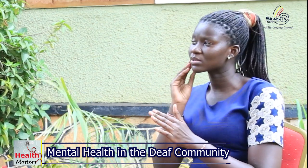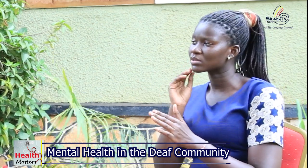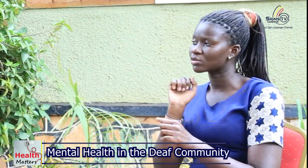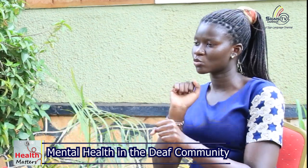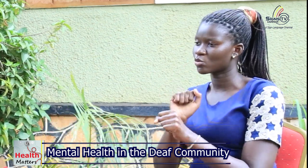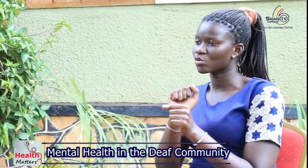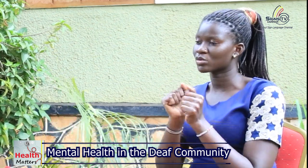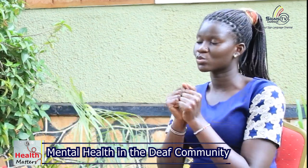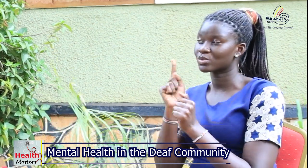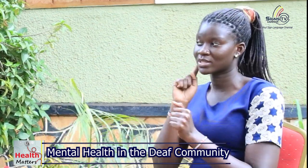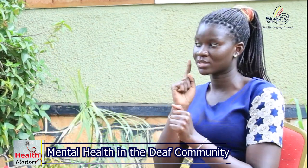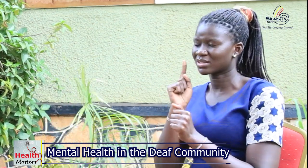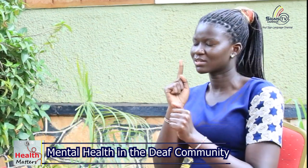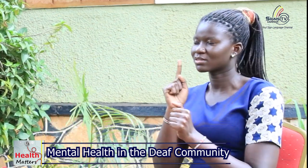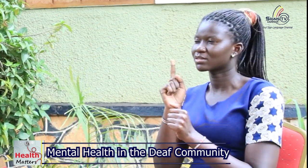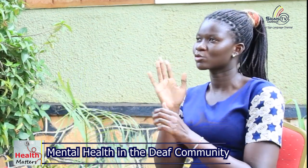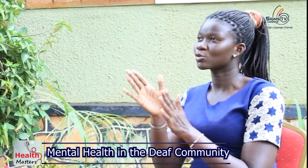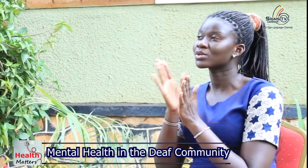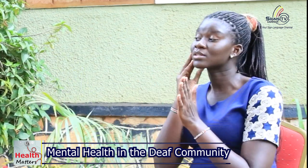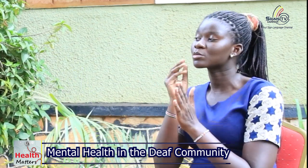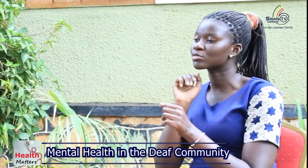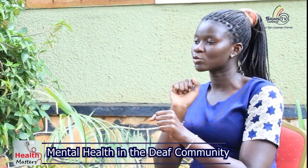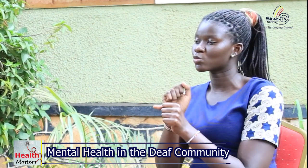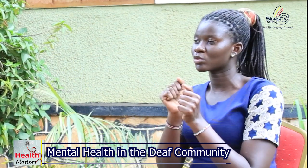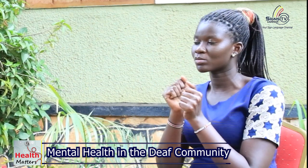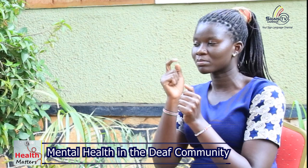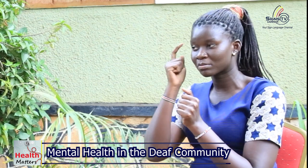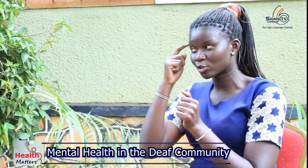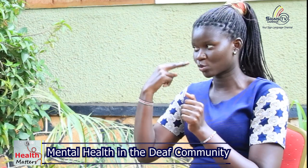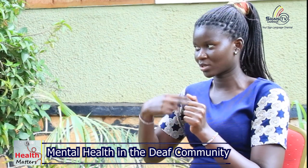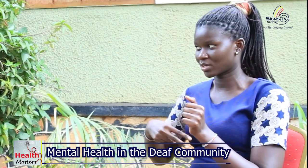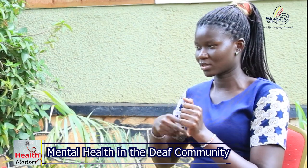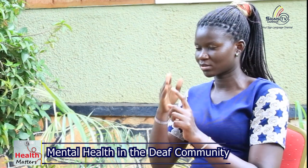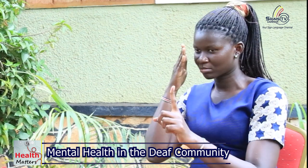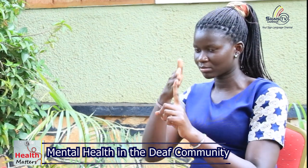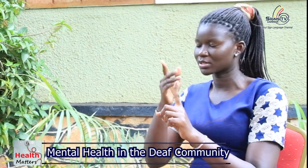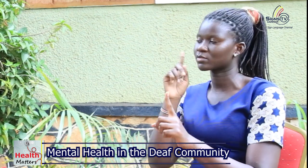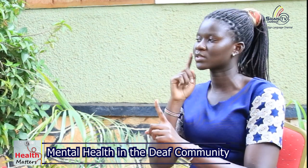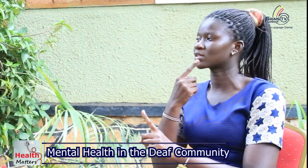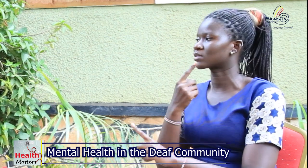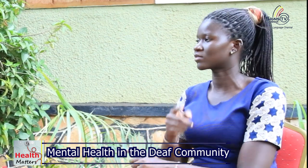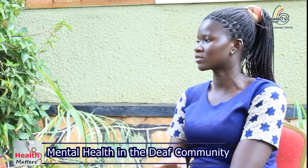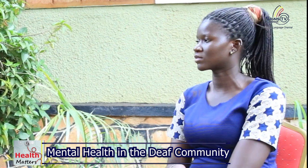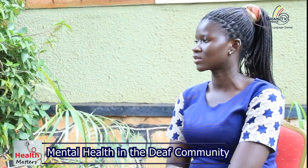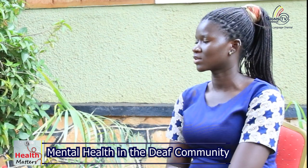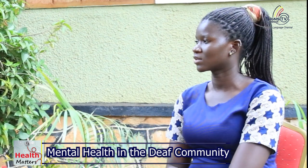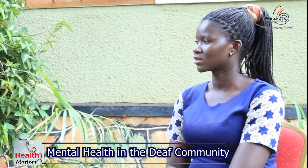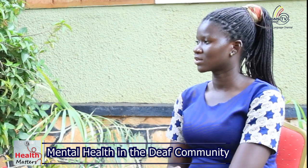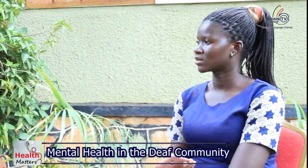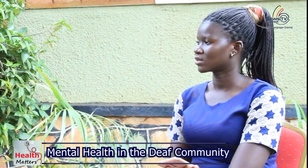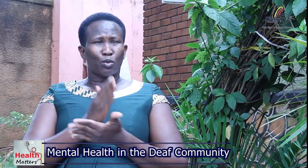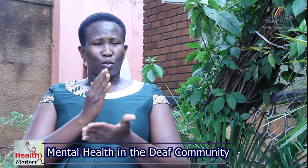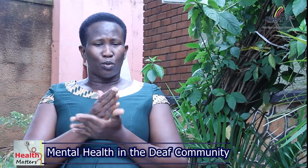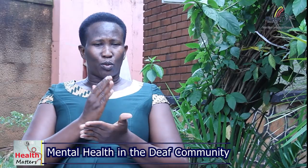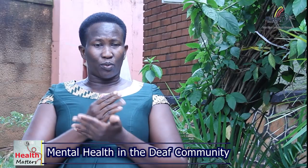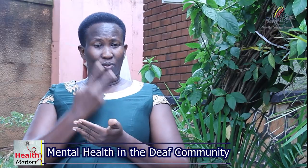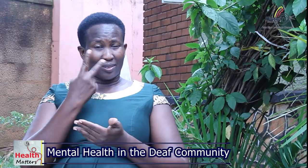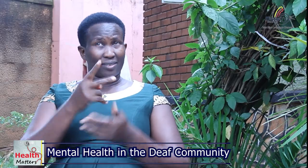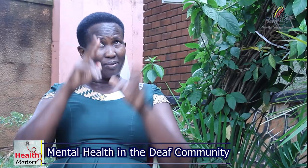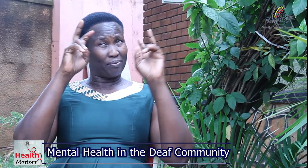explain to us the experience that you've had experience that you've had specifically to deaf persons what are those things that you